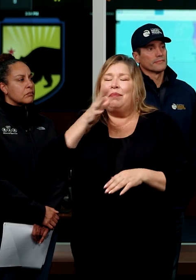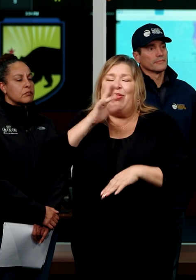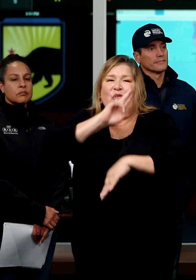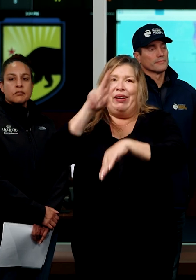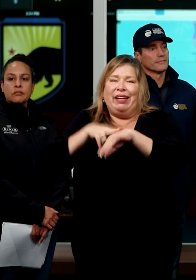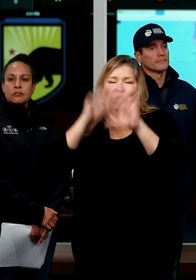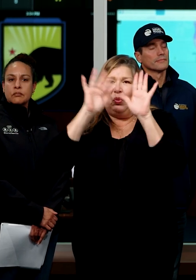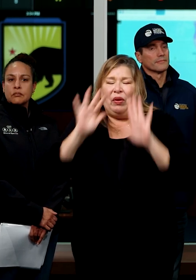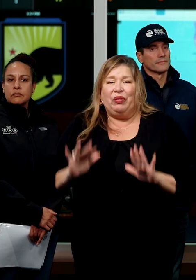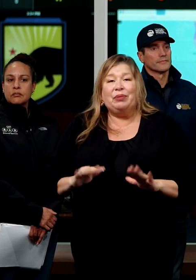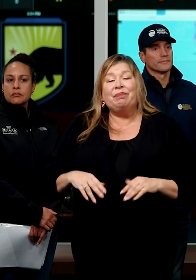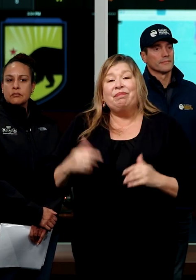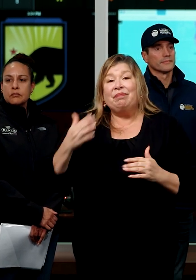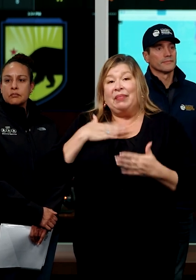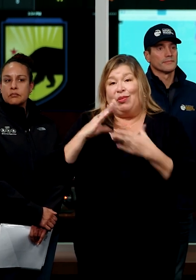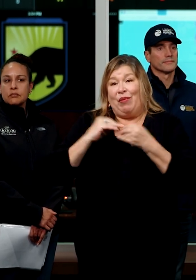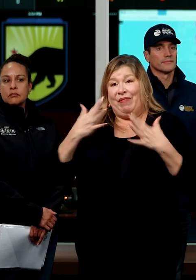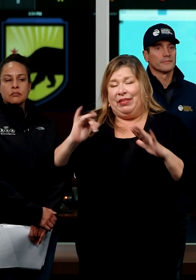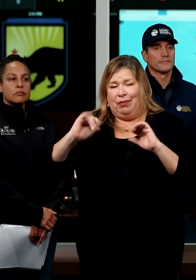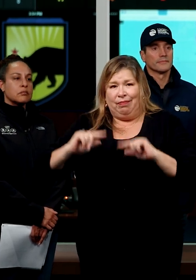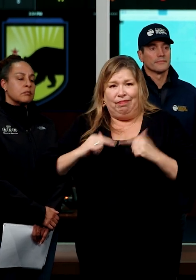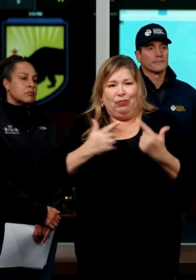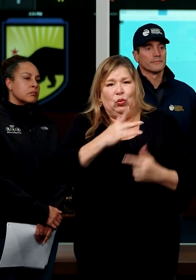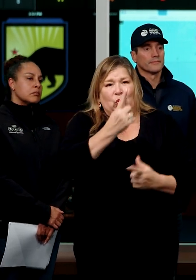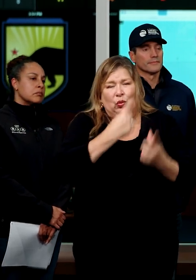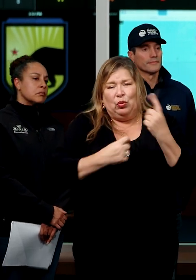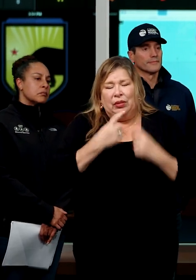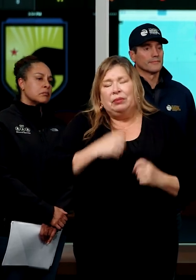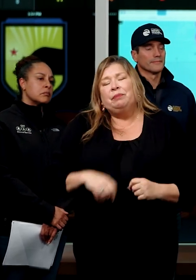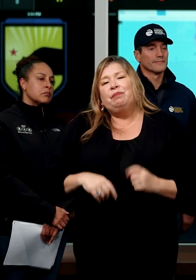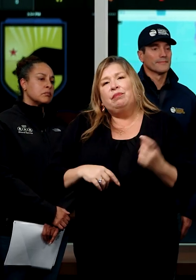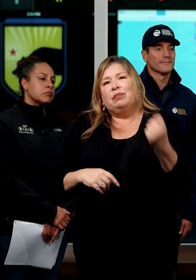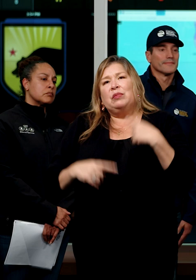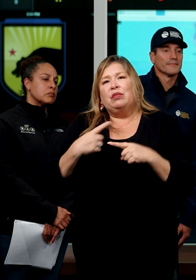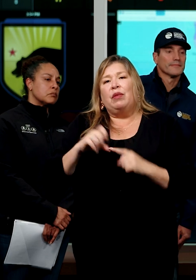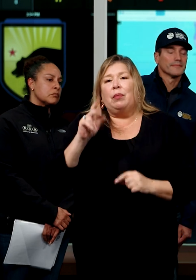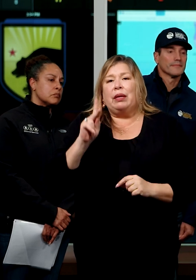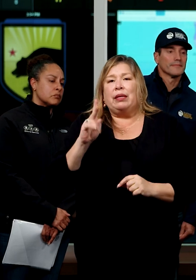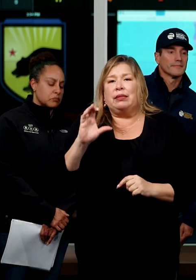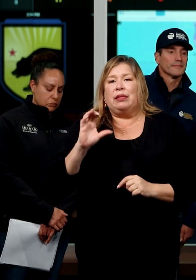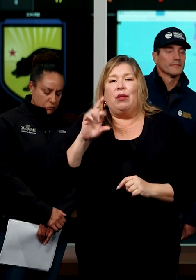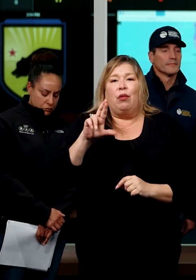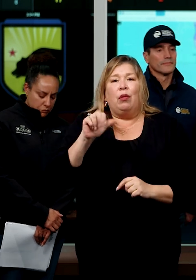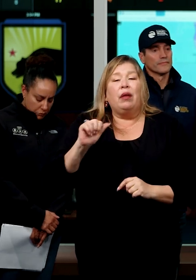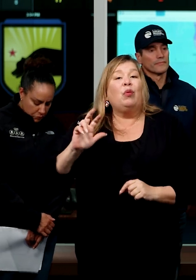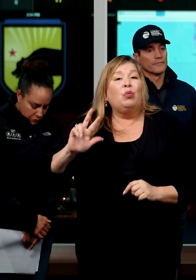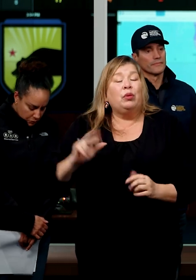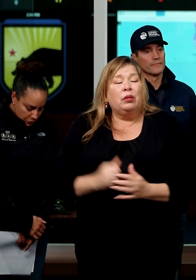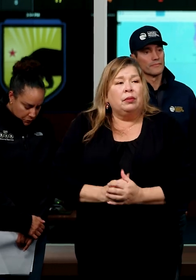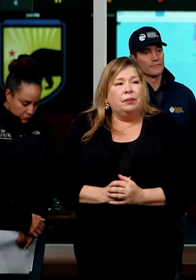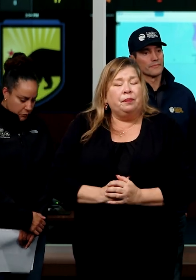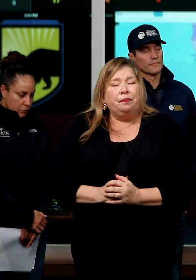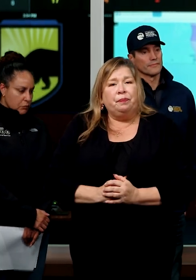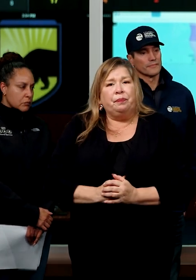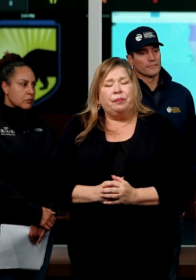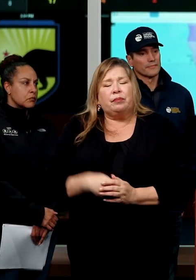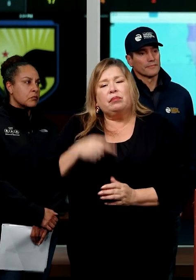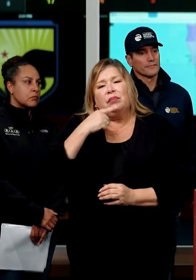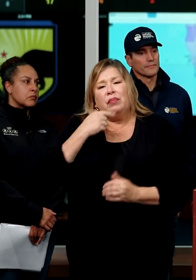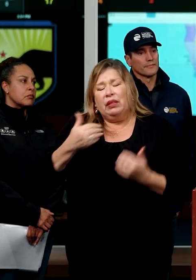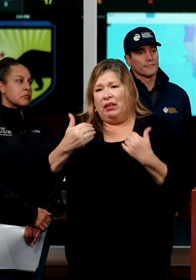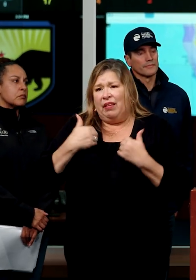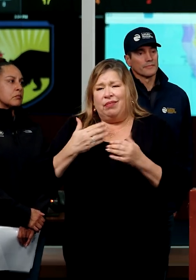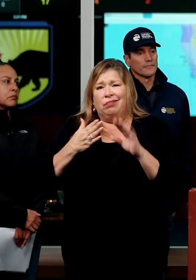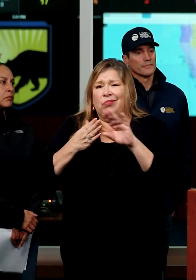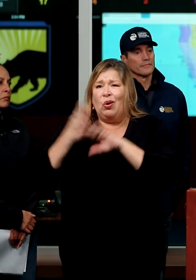With that, we're happy to answer any questions. Governor, Ashley's involved in PCR in three. with, with more than 424,000 people